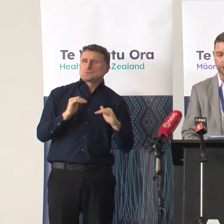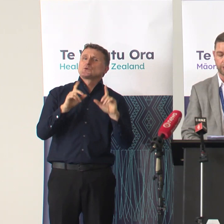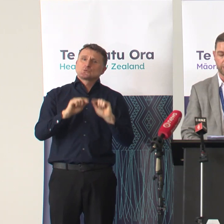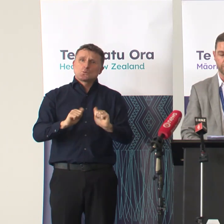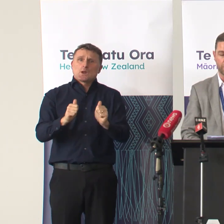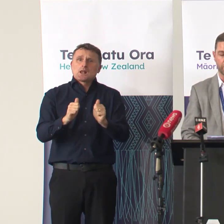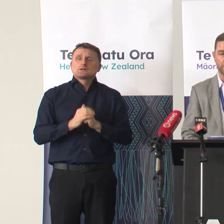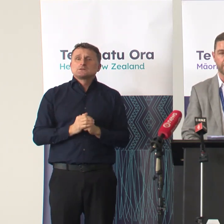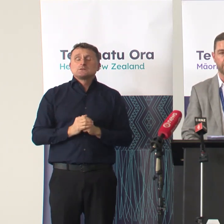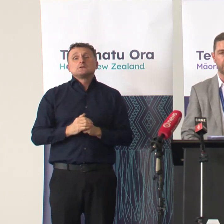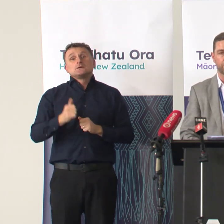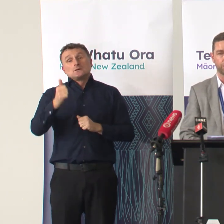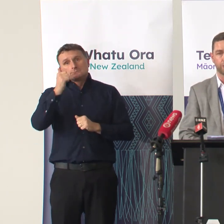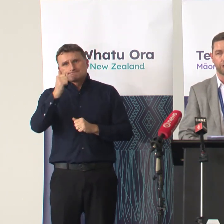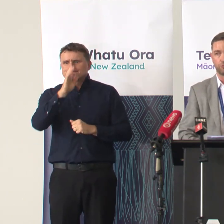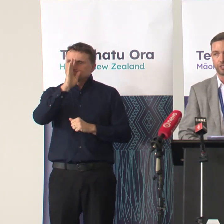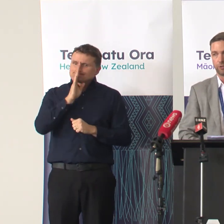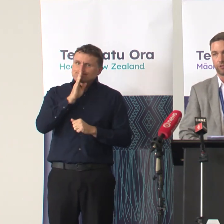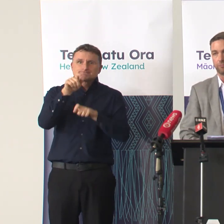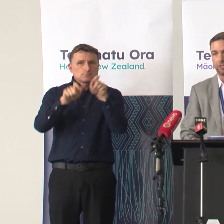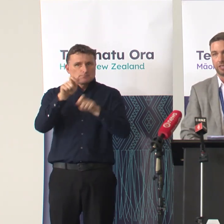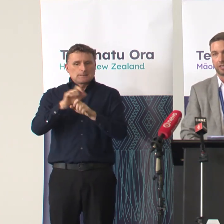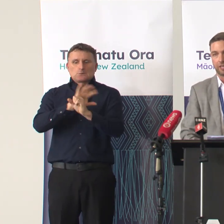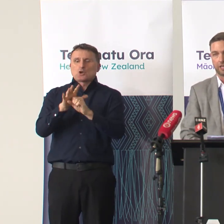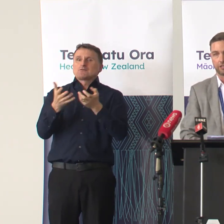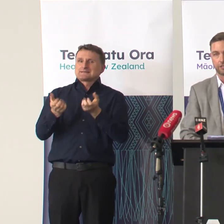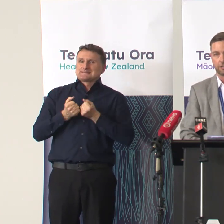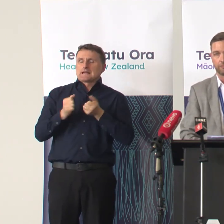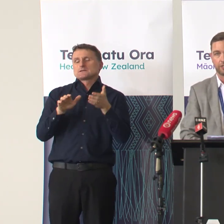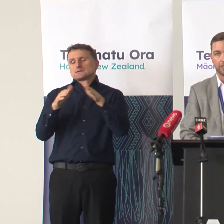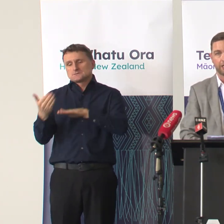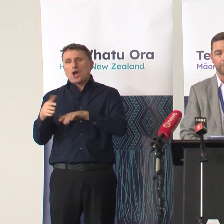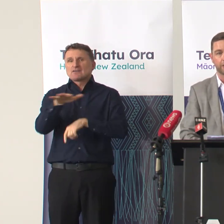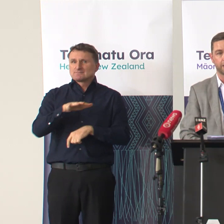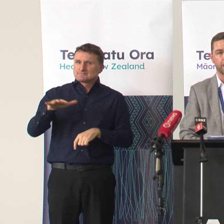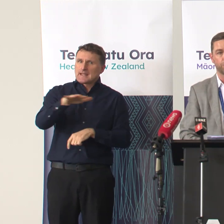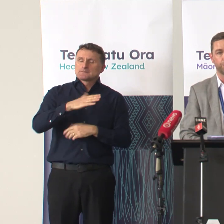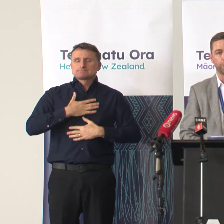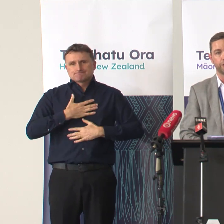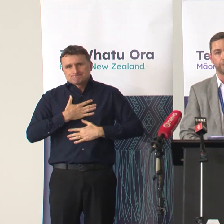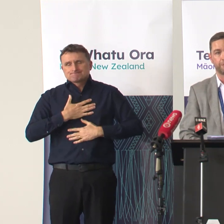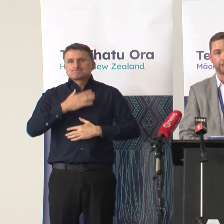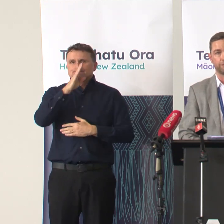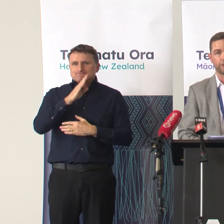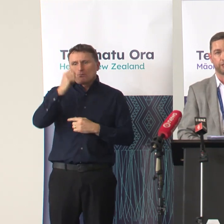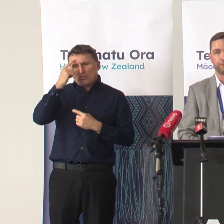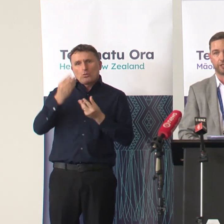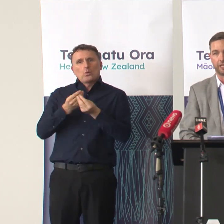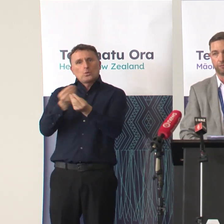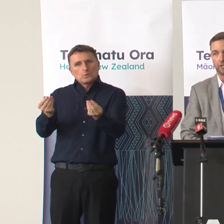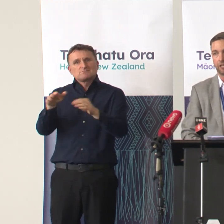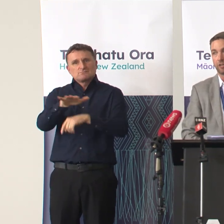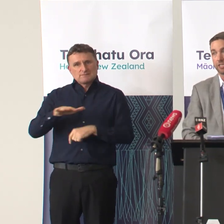lost loved ones to COVID-19 and our thoughts as always are with them at this time but it does help put into perspective the